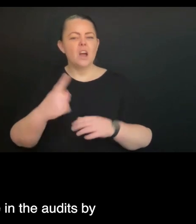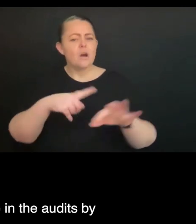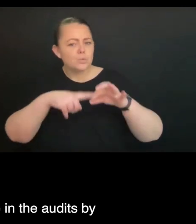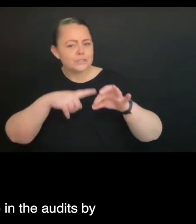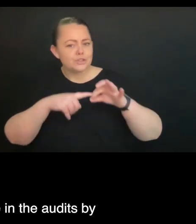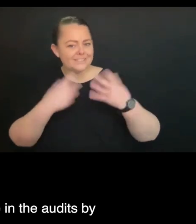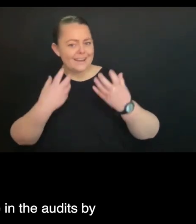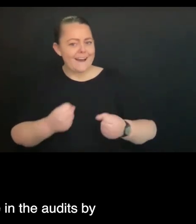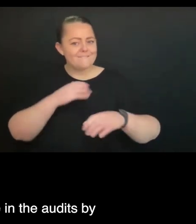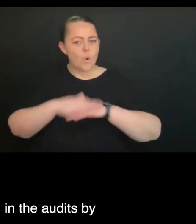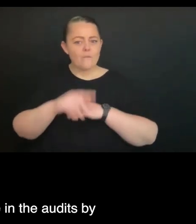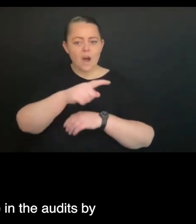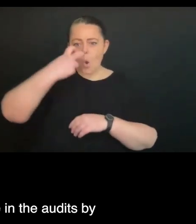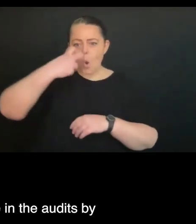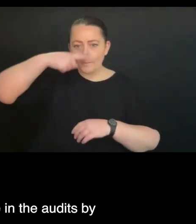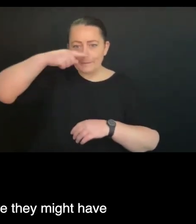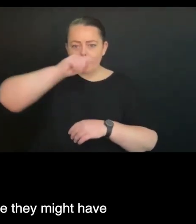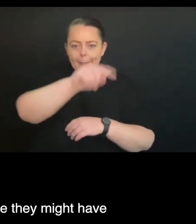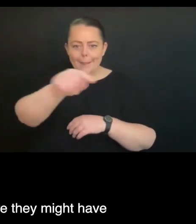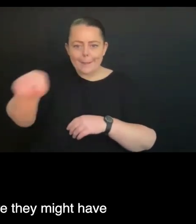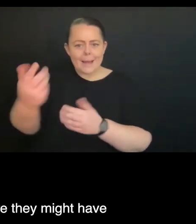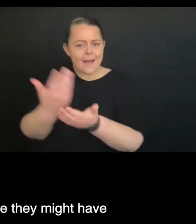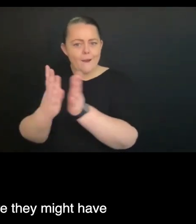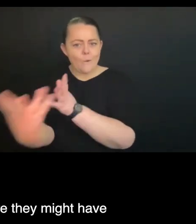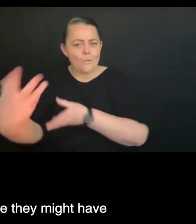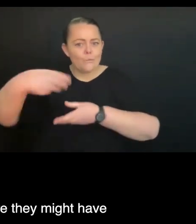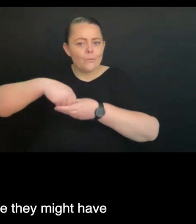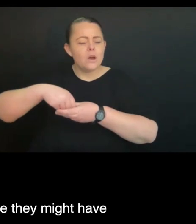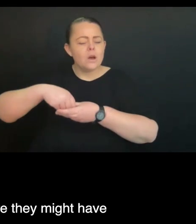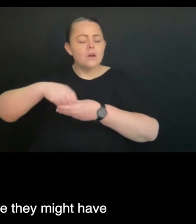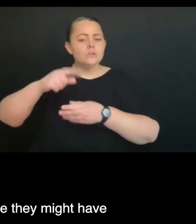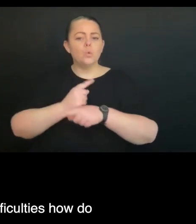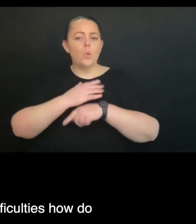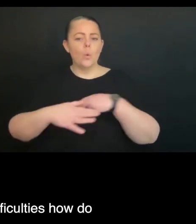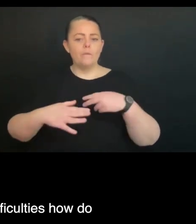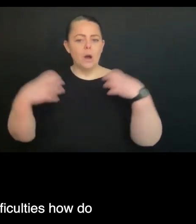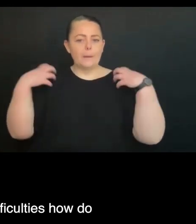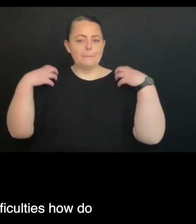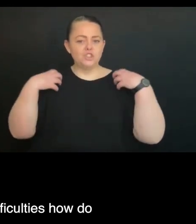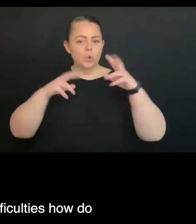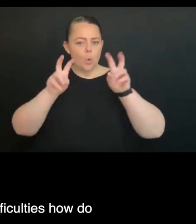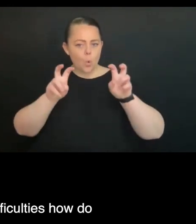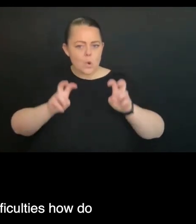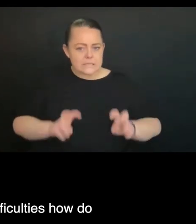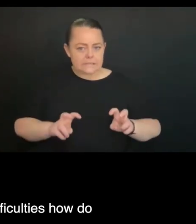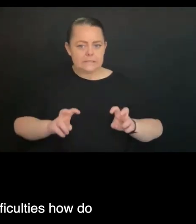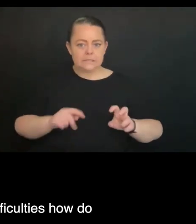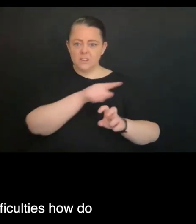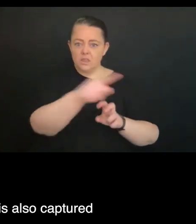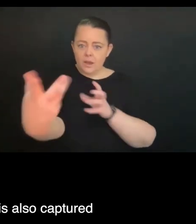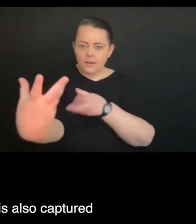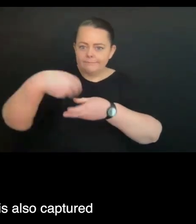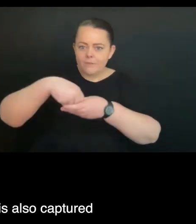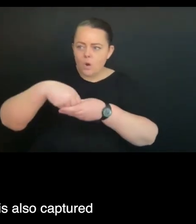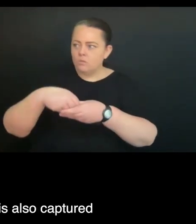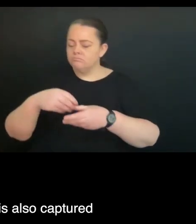older people in the audits by the Commission, particularly where they might have communication challenges or difficulties, how